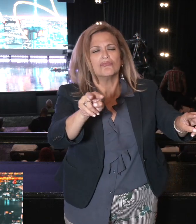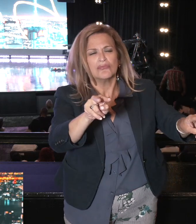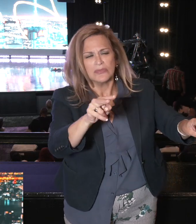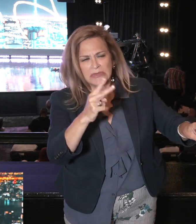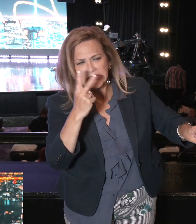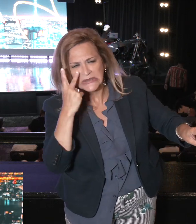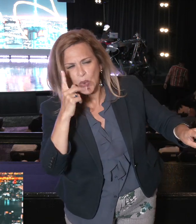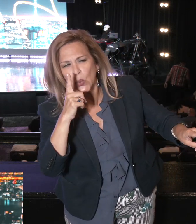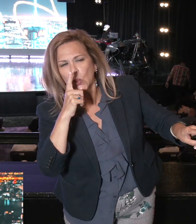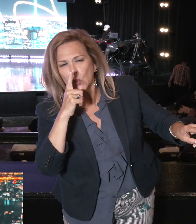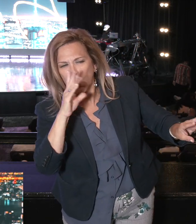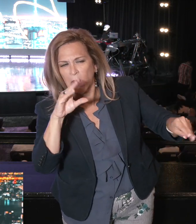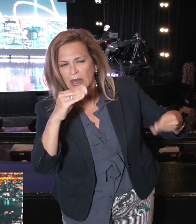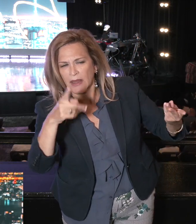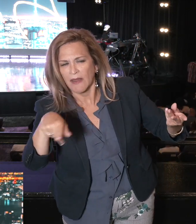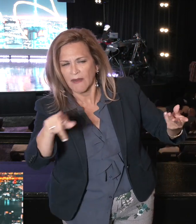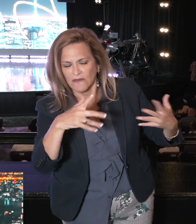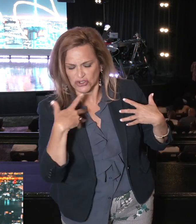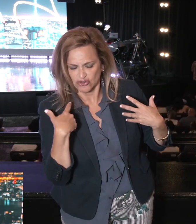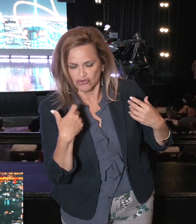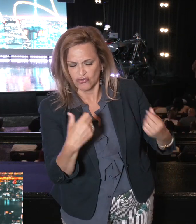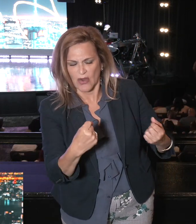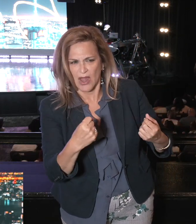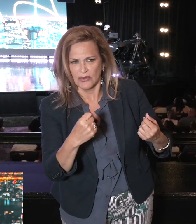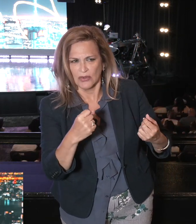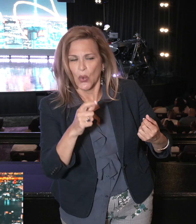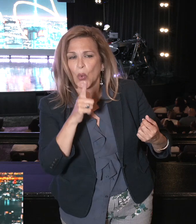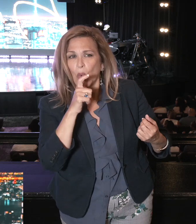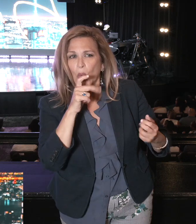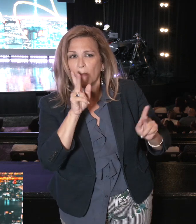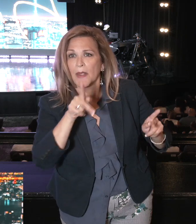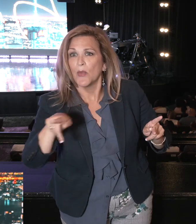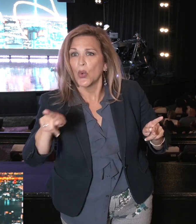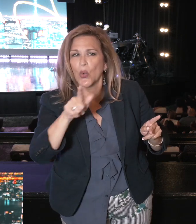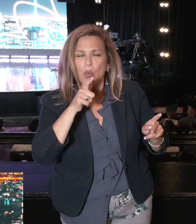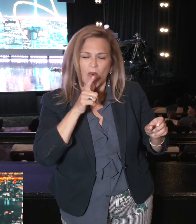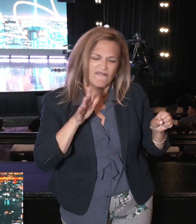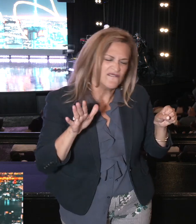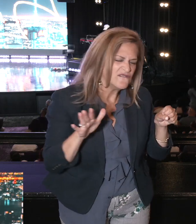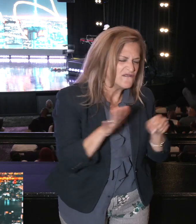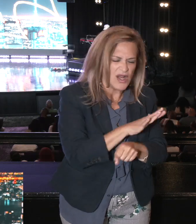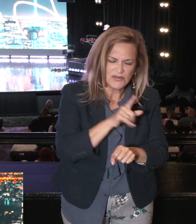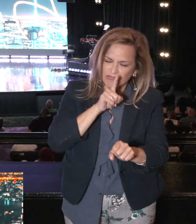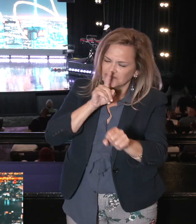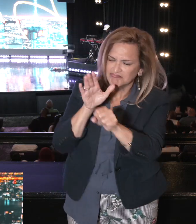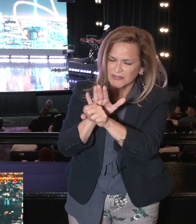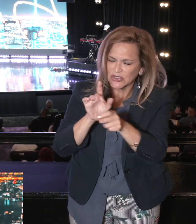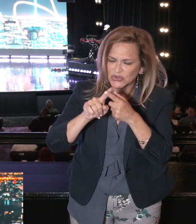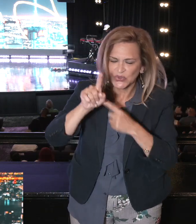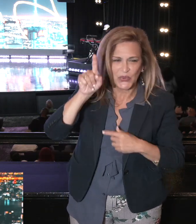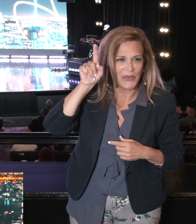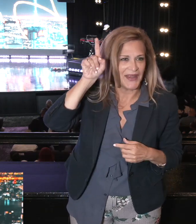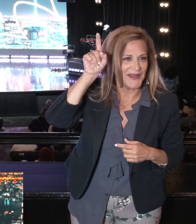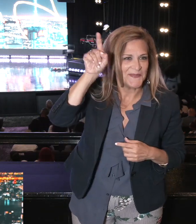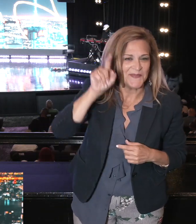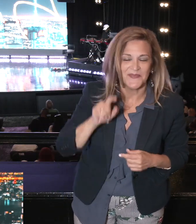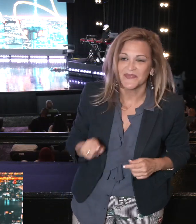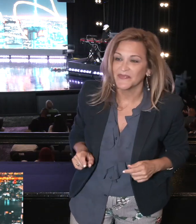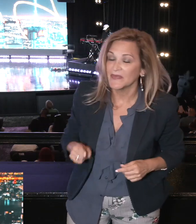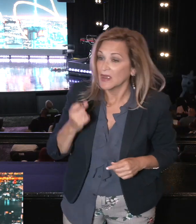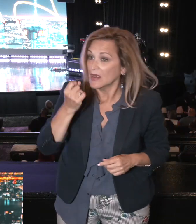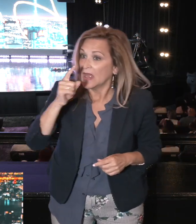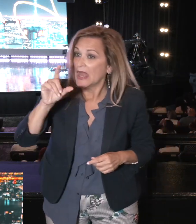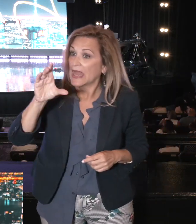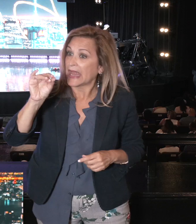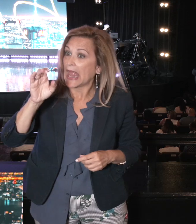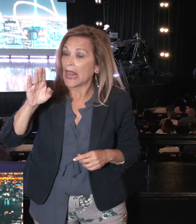are fully committed wholeheartedly to him. A Caleb spirit measures the challenges. Not by what